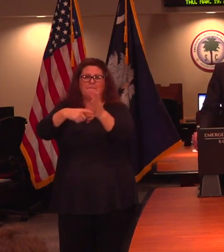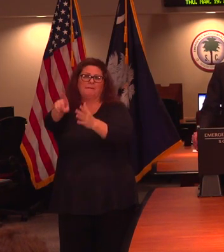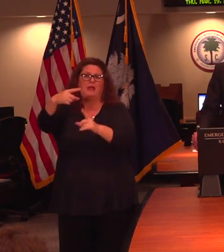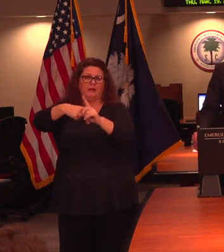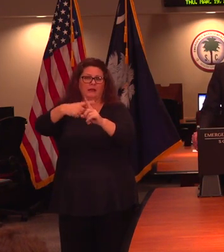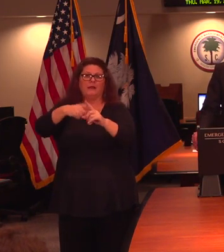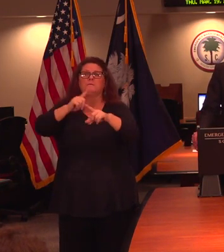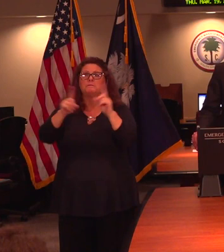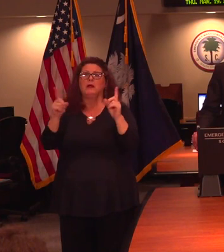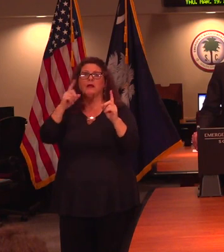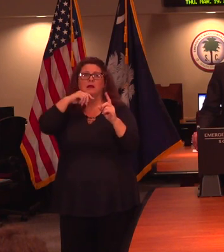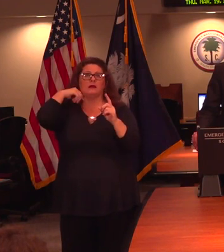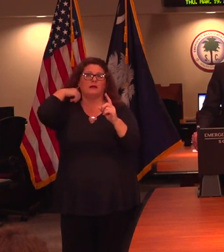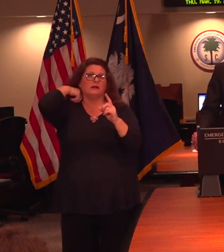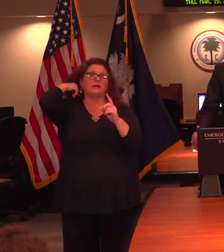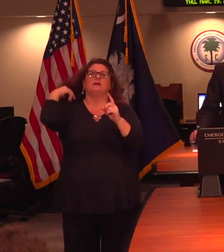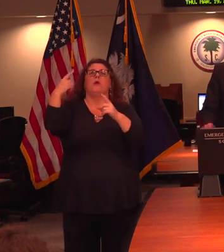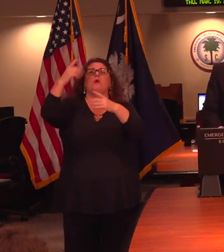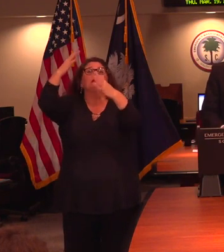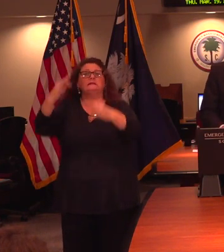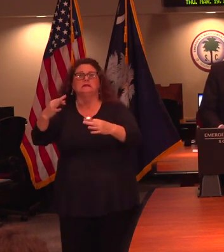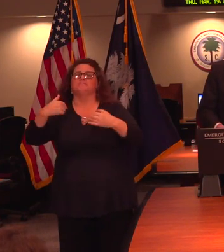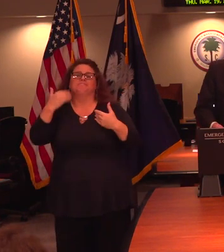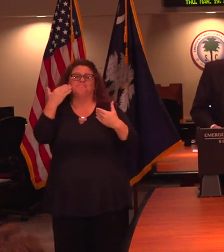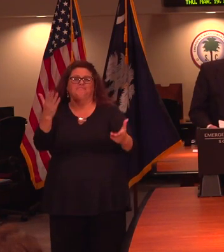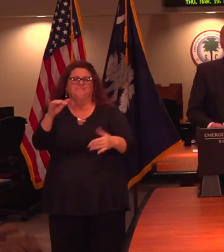what decisions have been made about that.